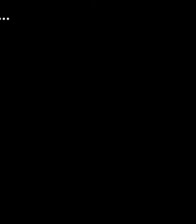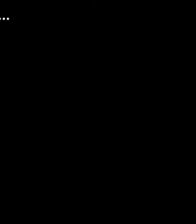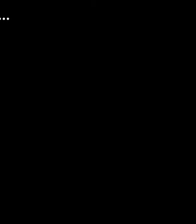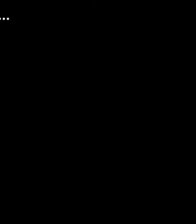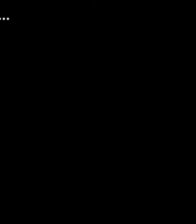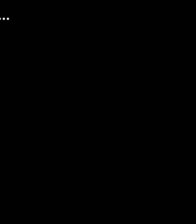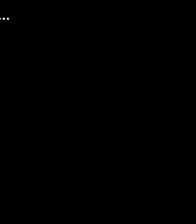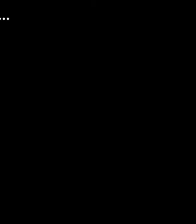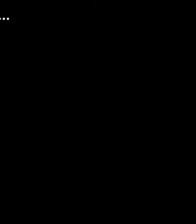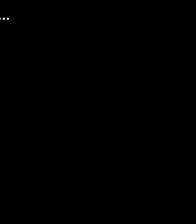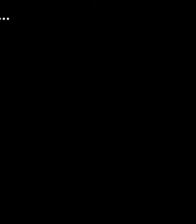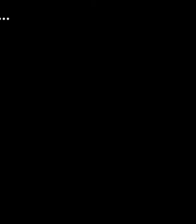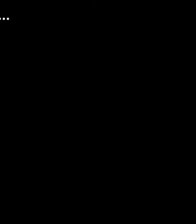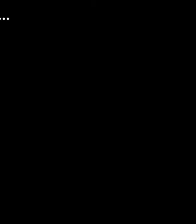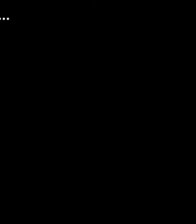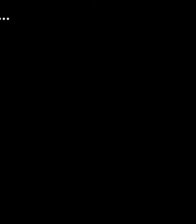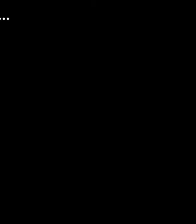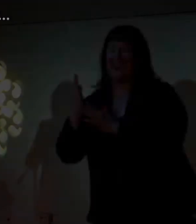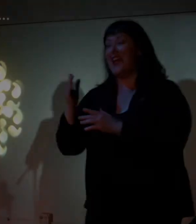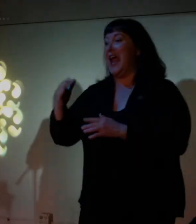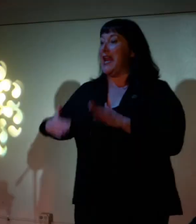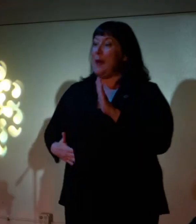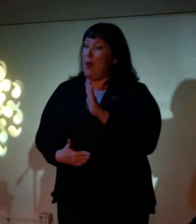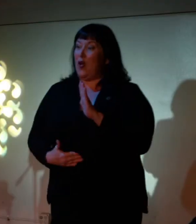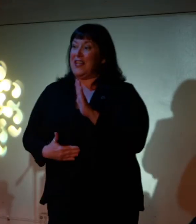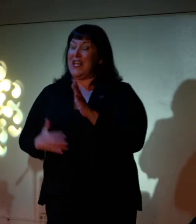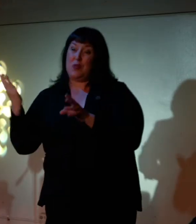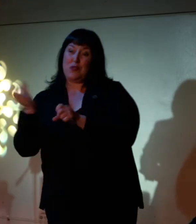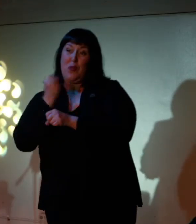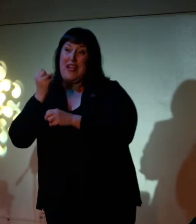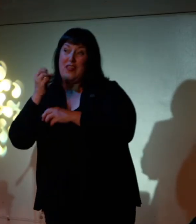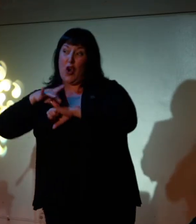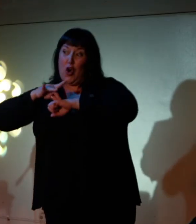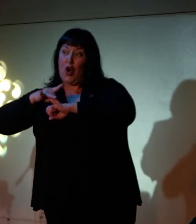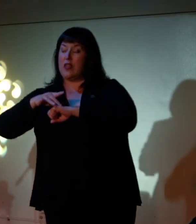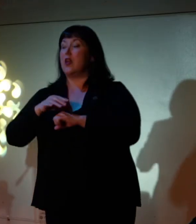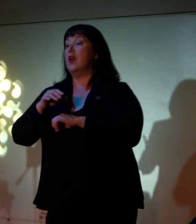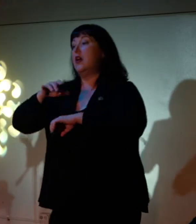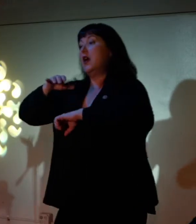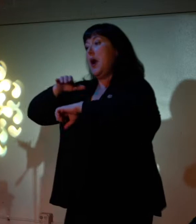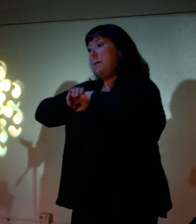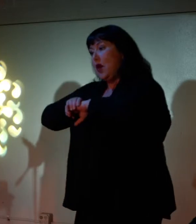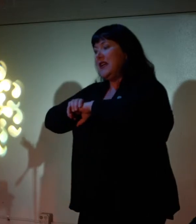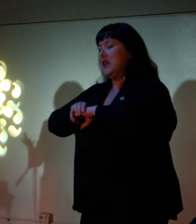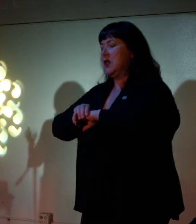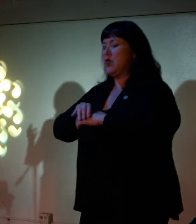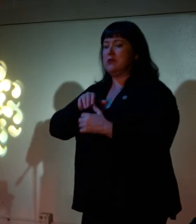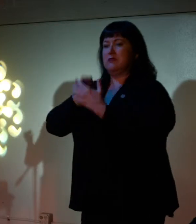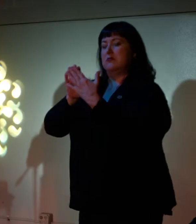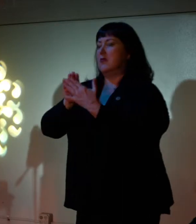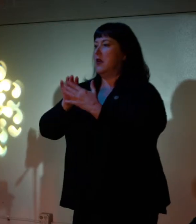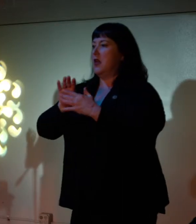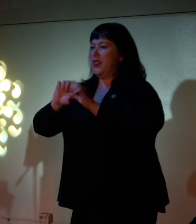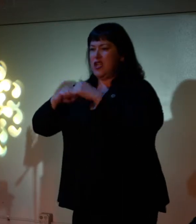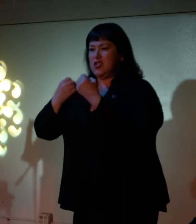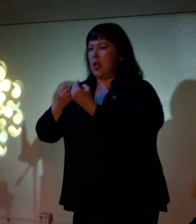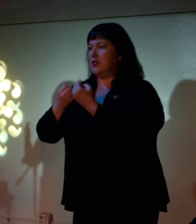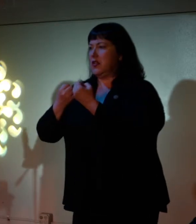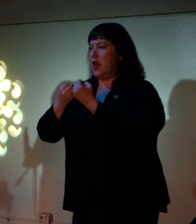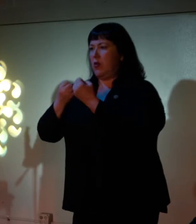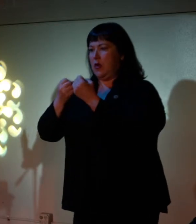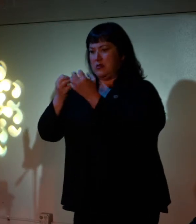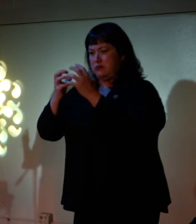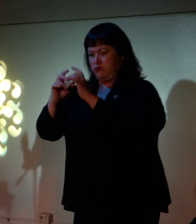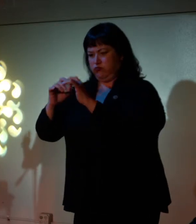winning and Napoleon was out there conquering the earth, Britain was dealing with the fact that its social society was starting to sort of devolve,